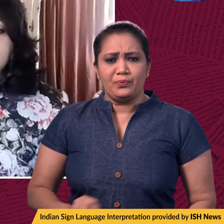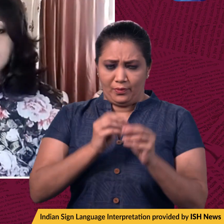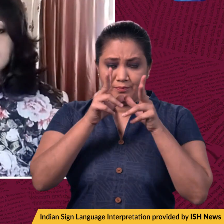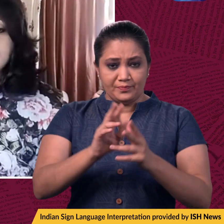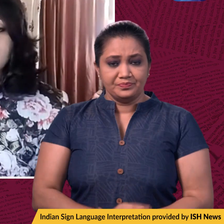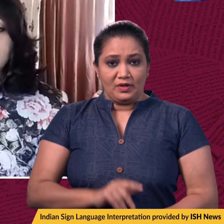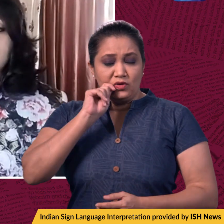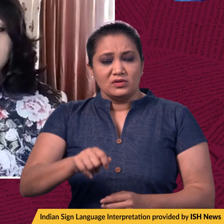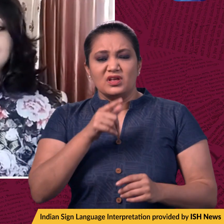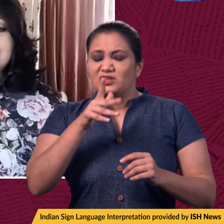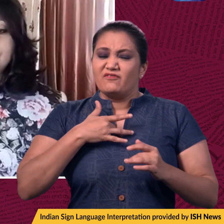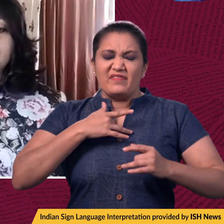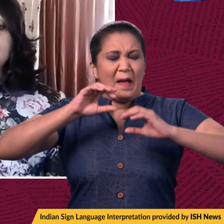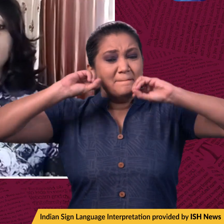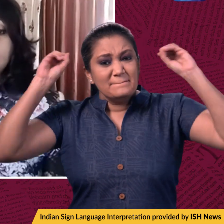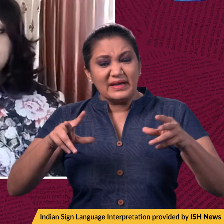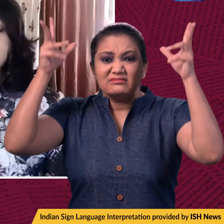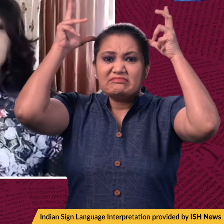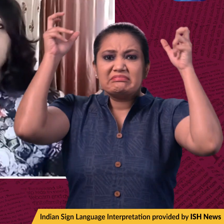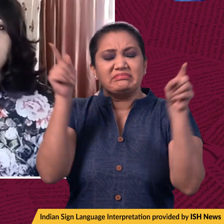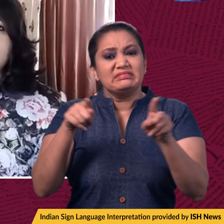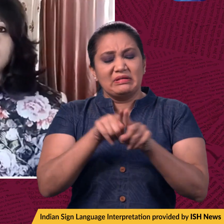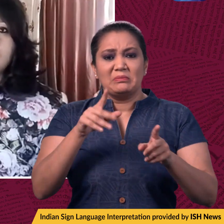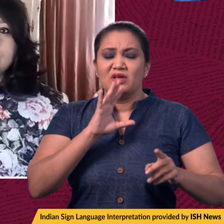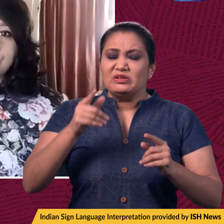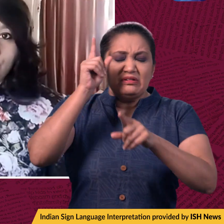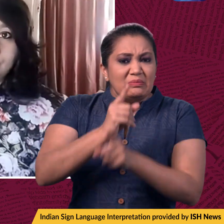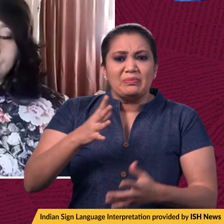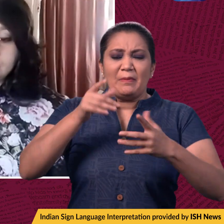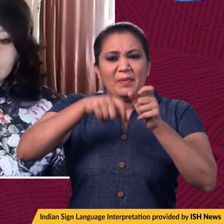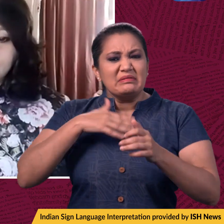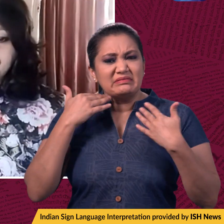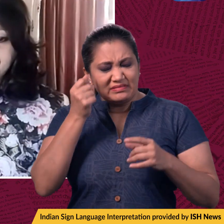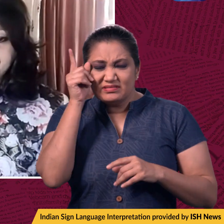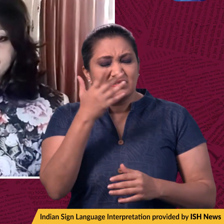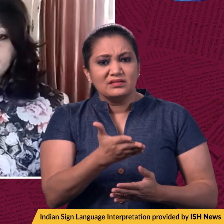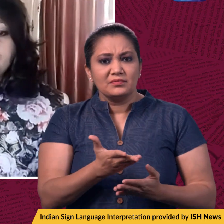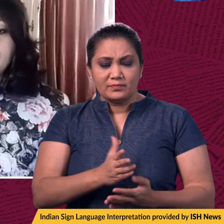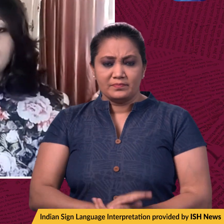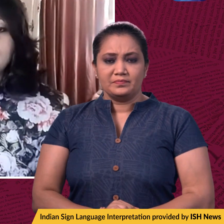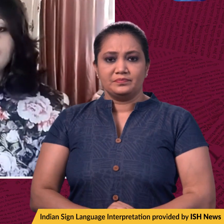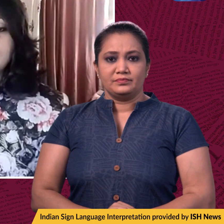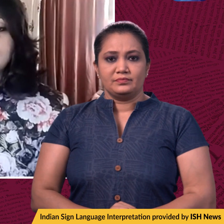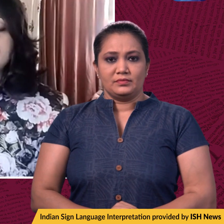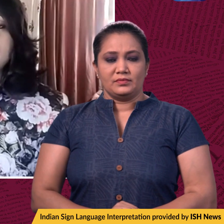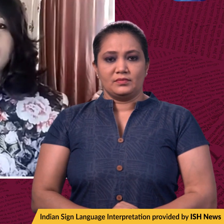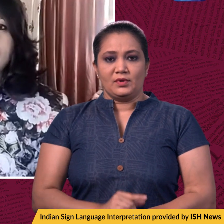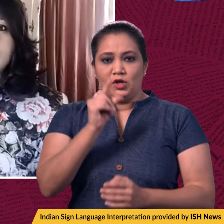president described Russia as an evil with no limits after this rocket attack. Meanwhile, the United Nations General